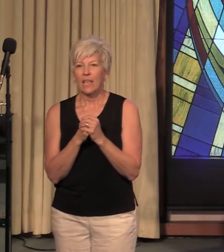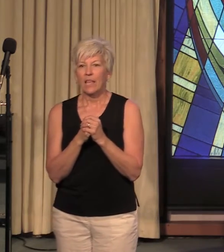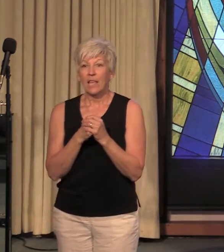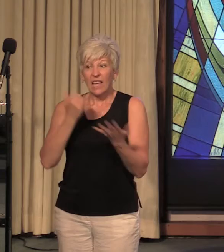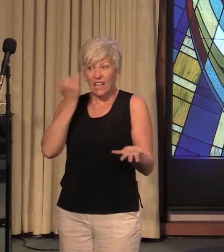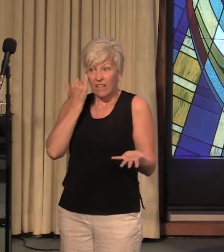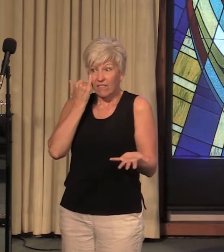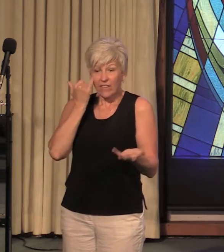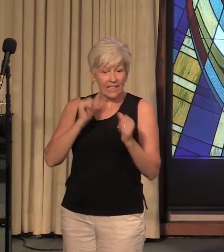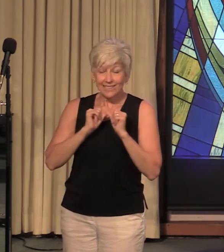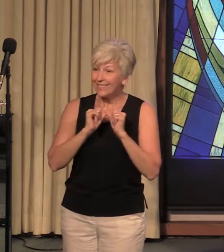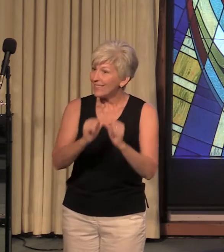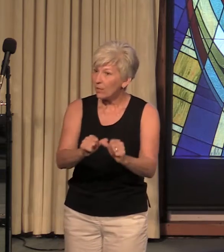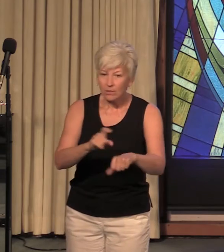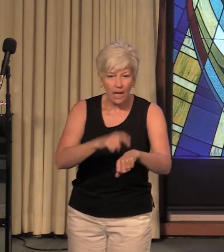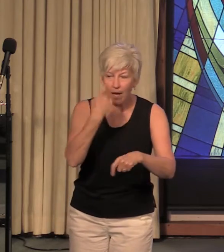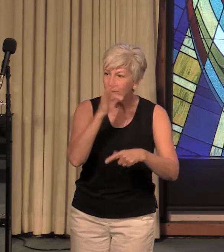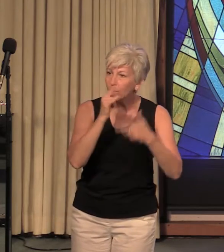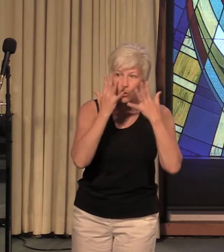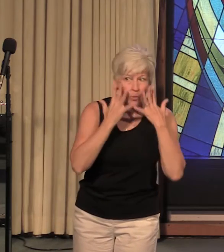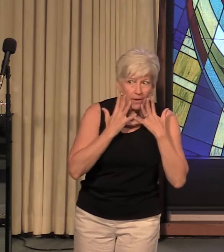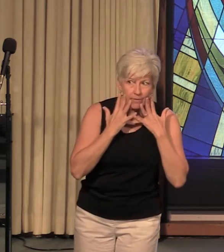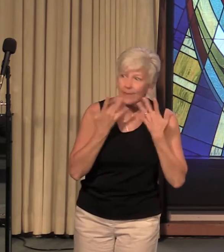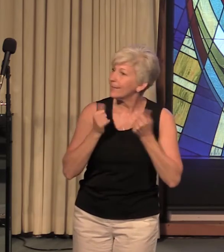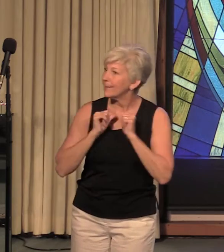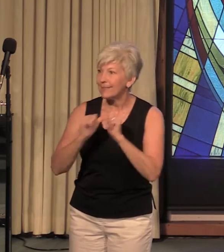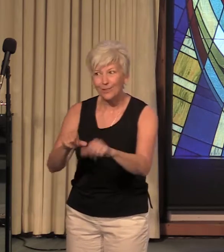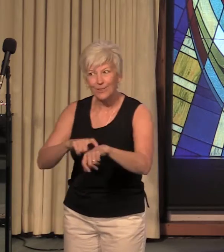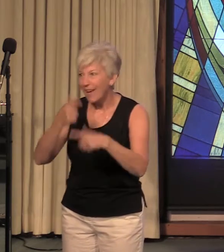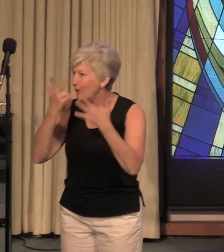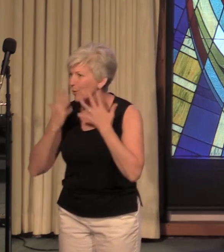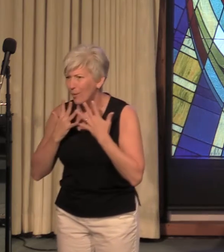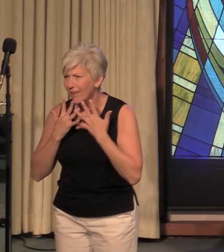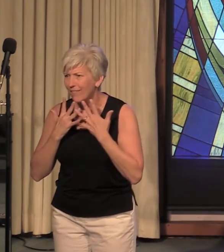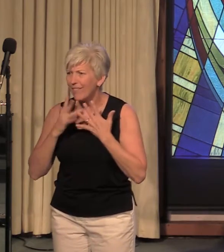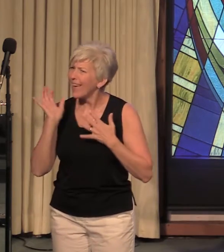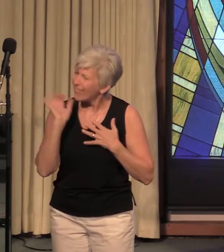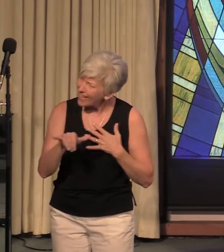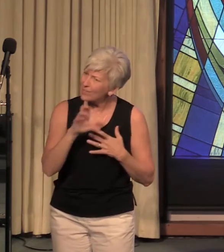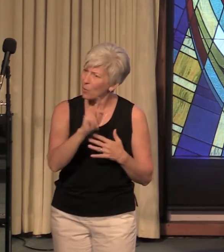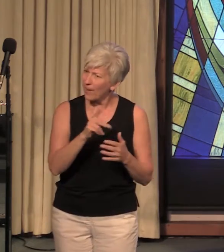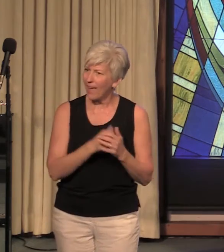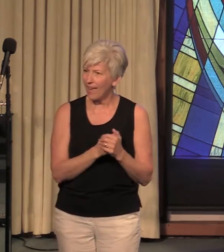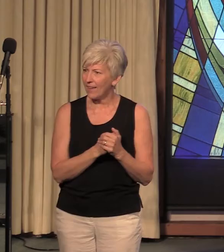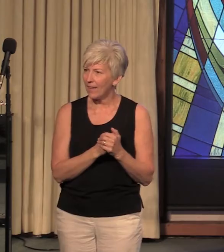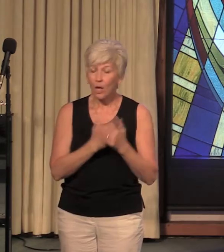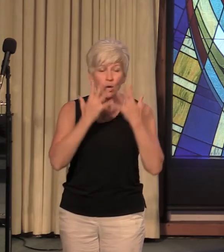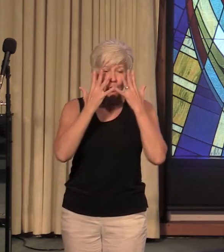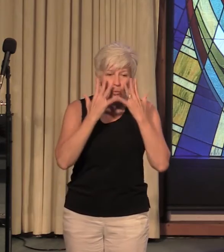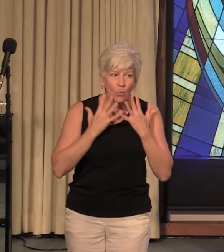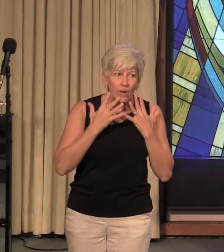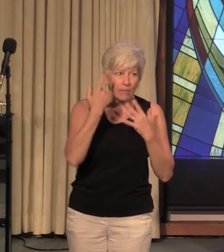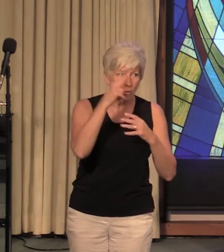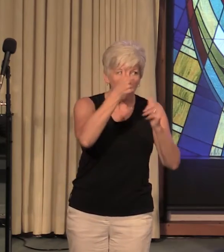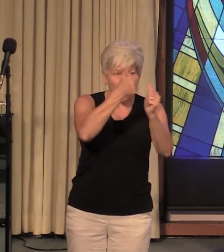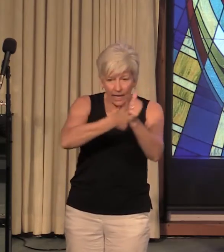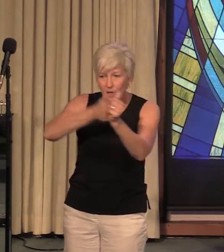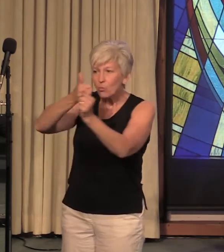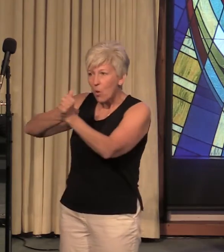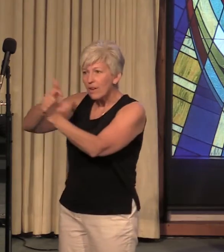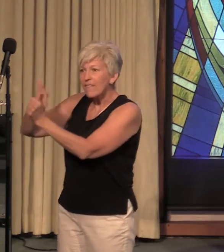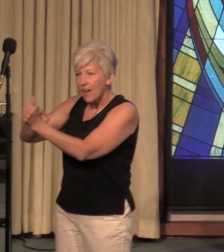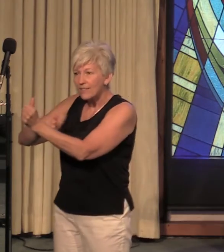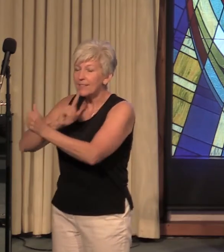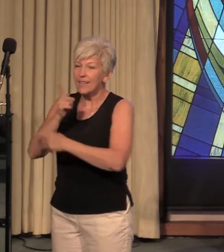it is still time for grief it's still time for grief and that's okay and grief for each one of us is a